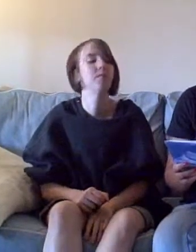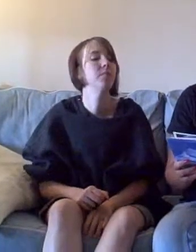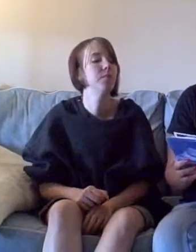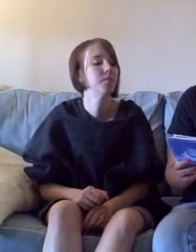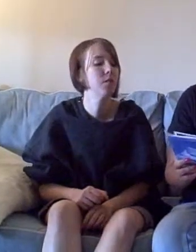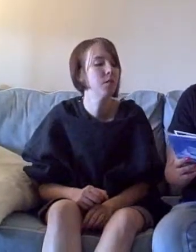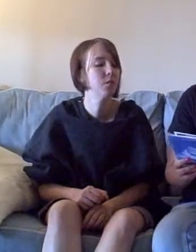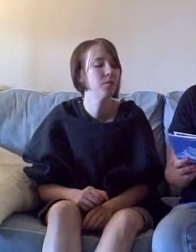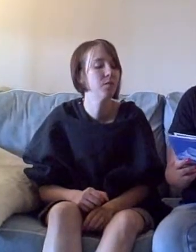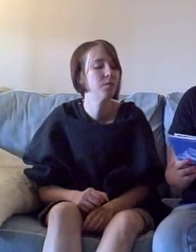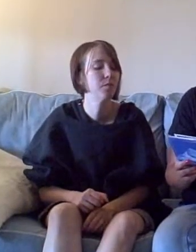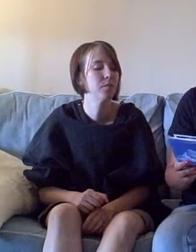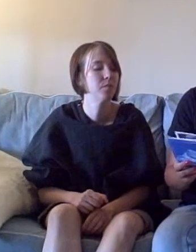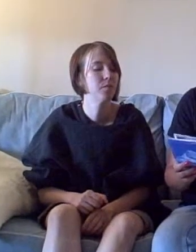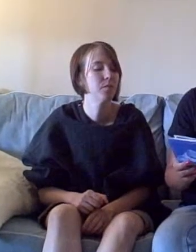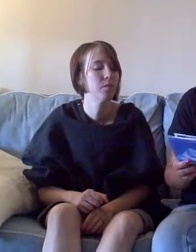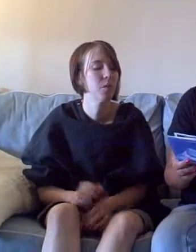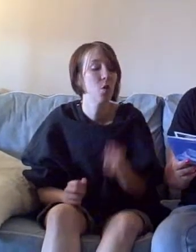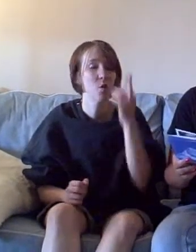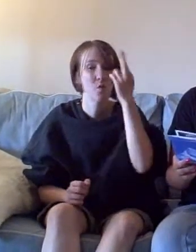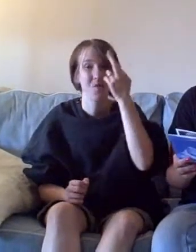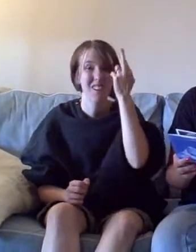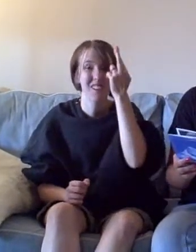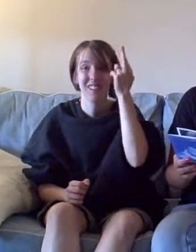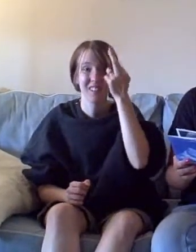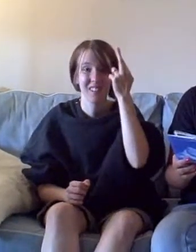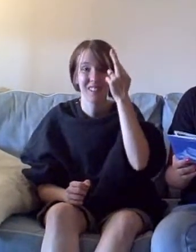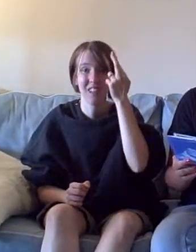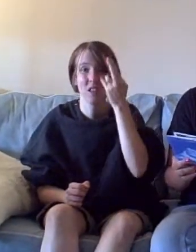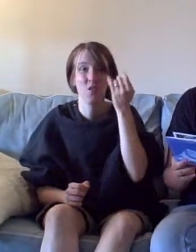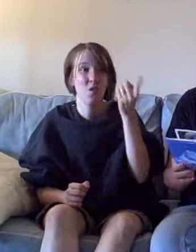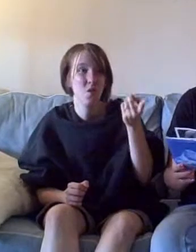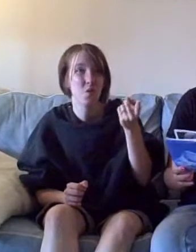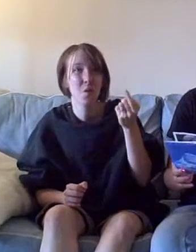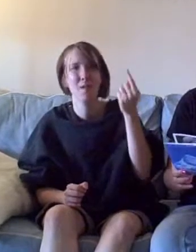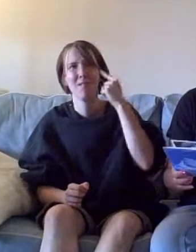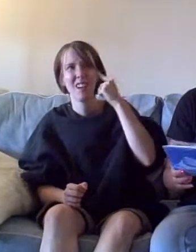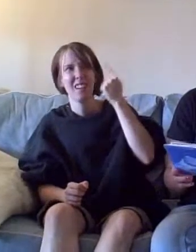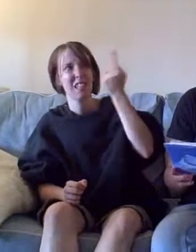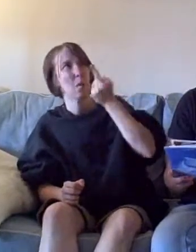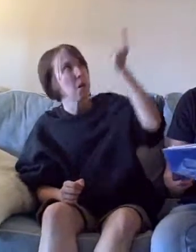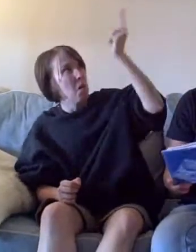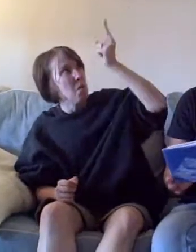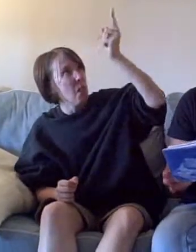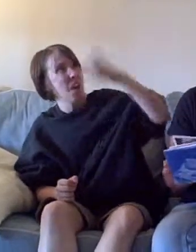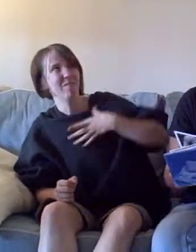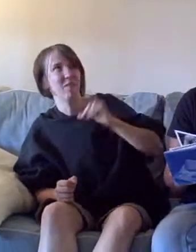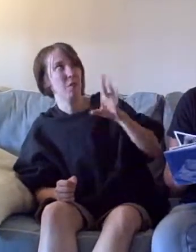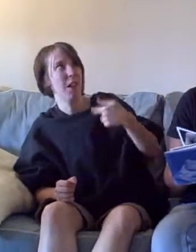Whatever the reason, you're convinced that someone up there doesn't like you.